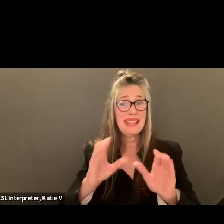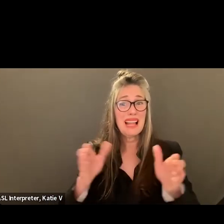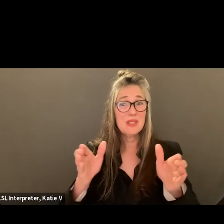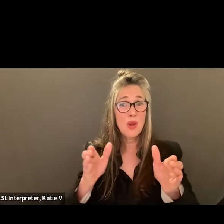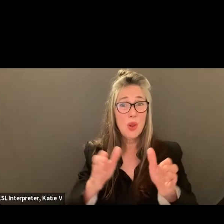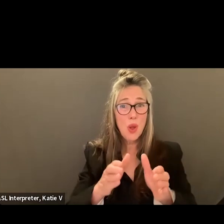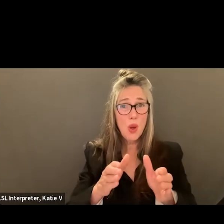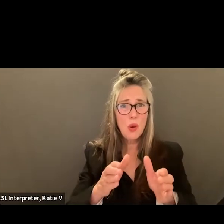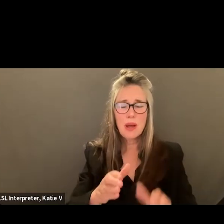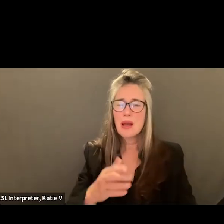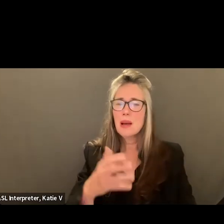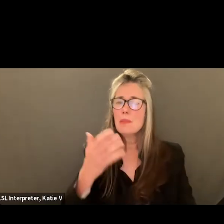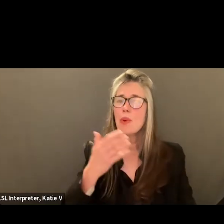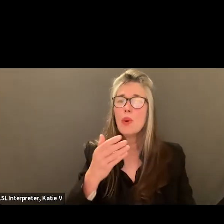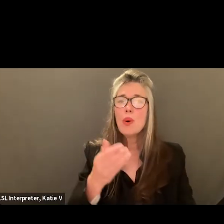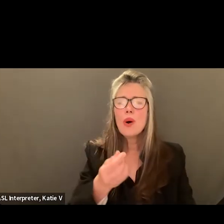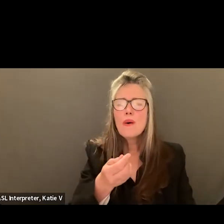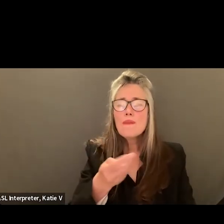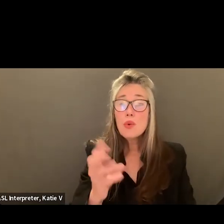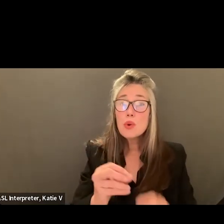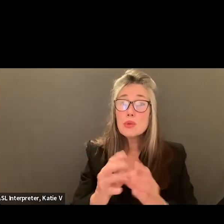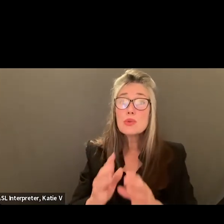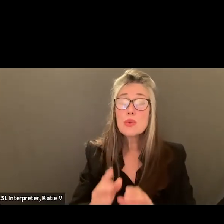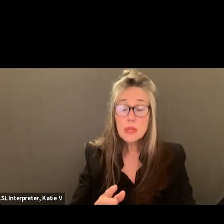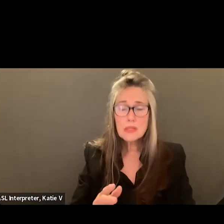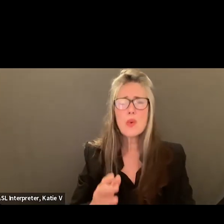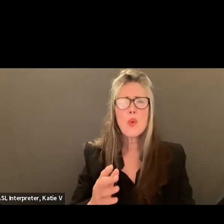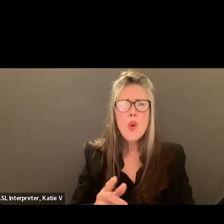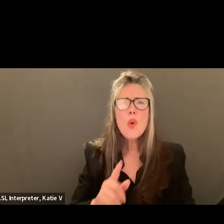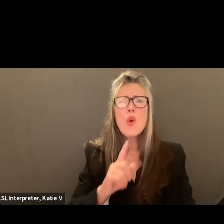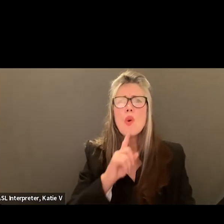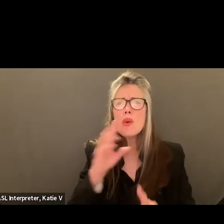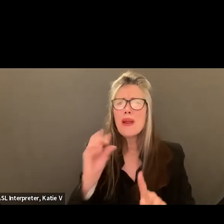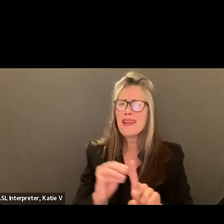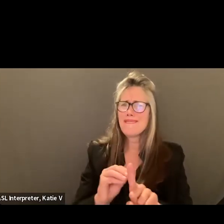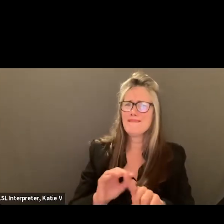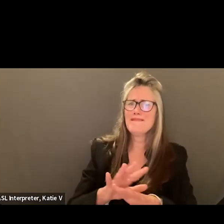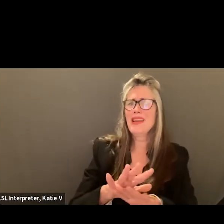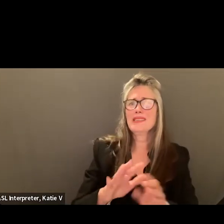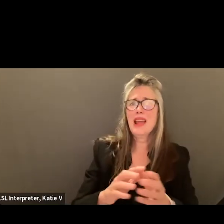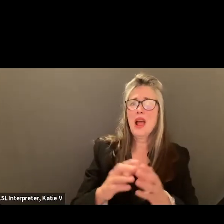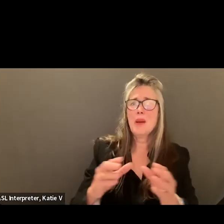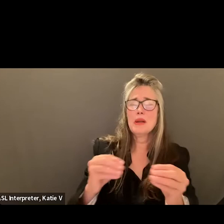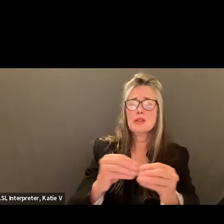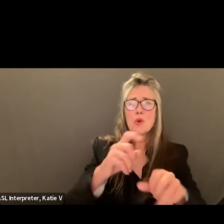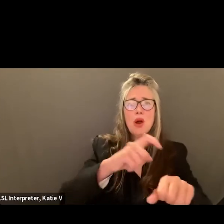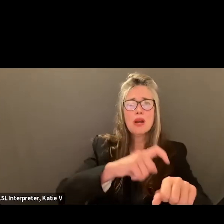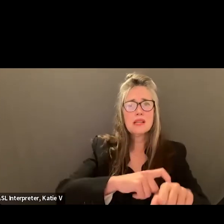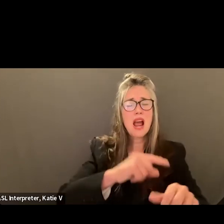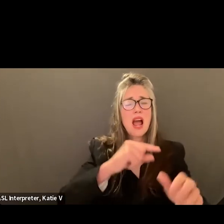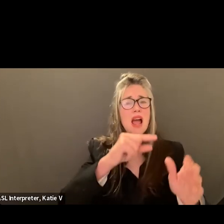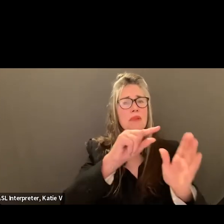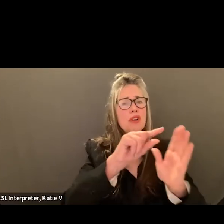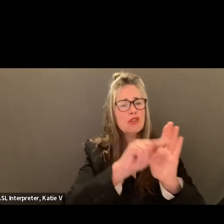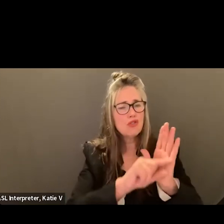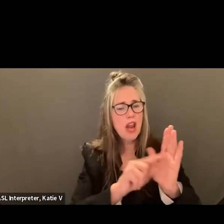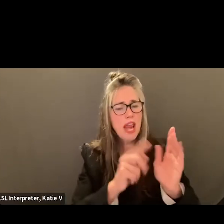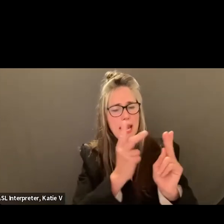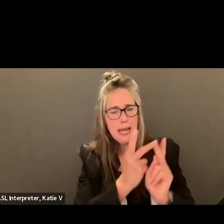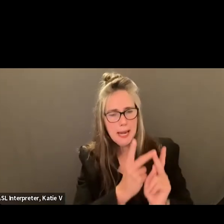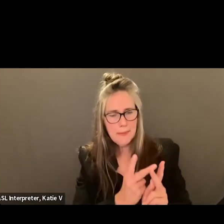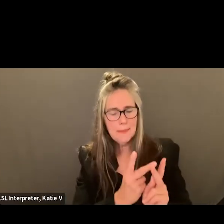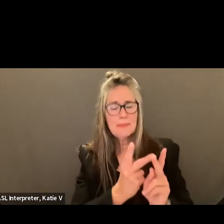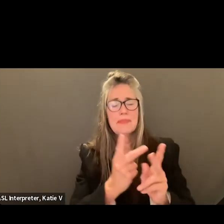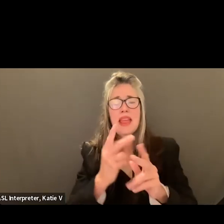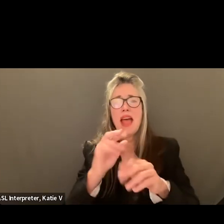But those few students make a huge difference in how much time it takes to grade and spend time with them in